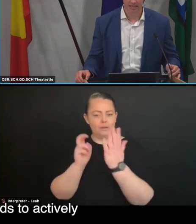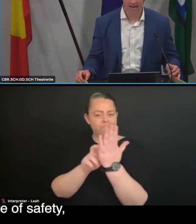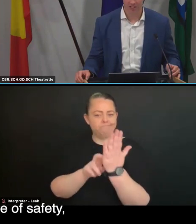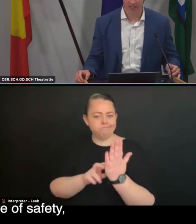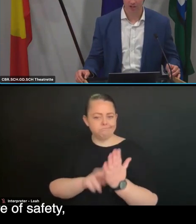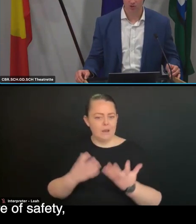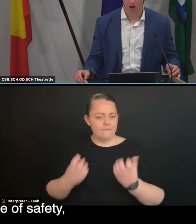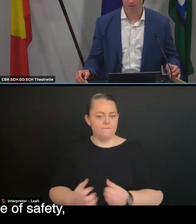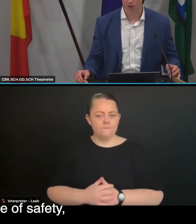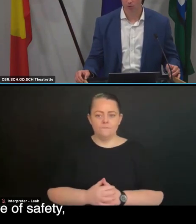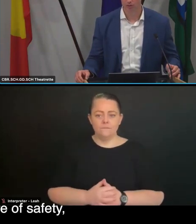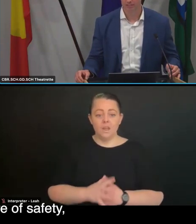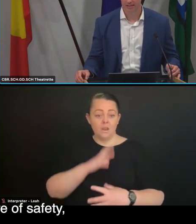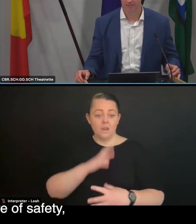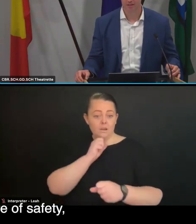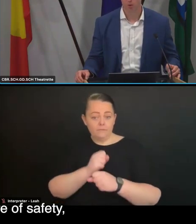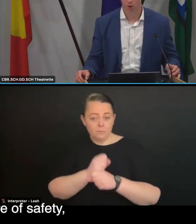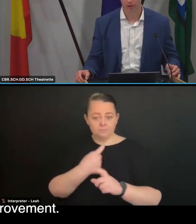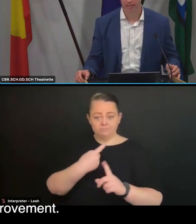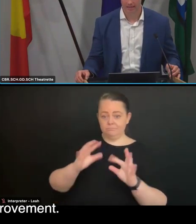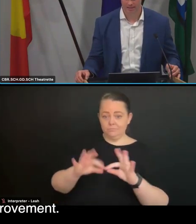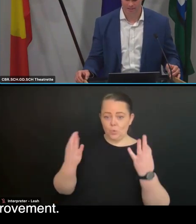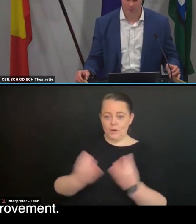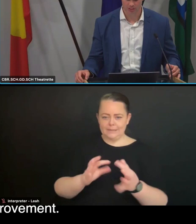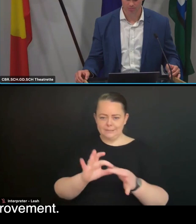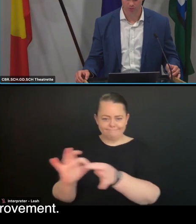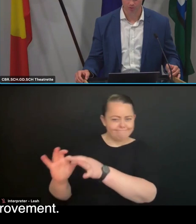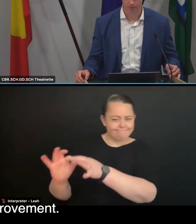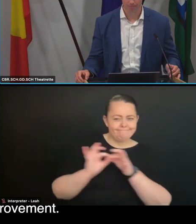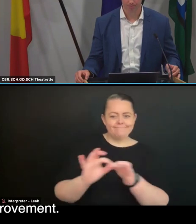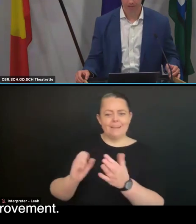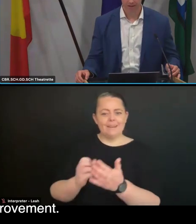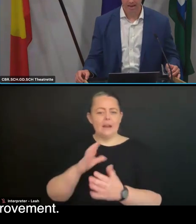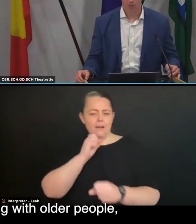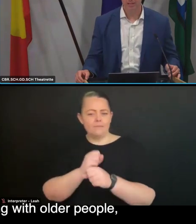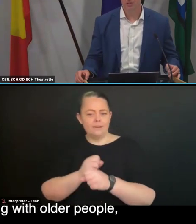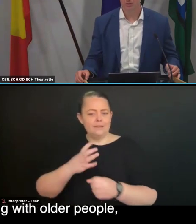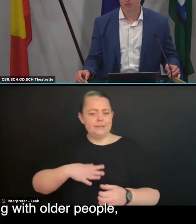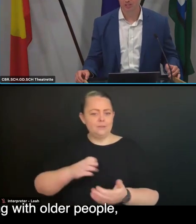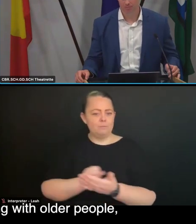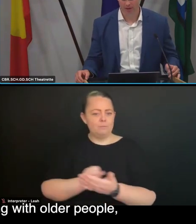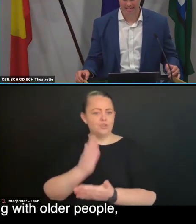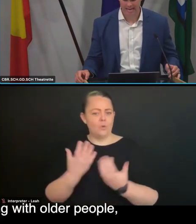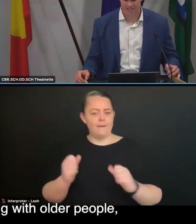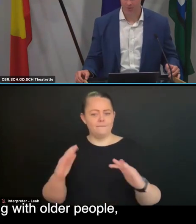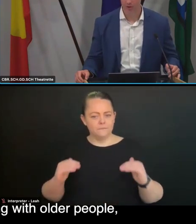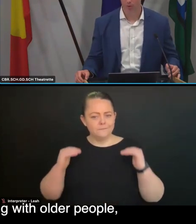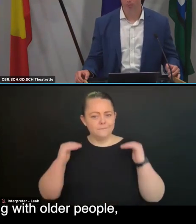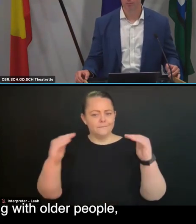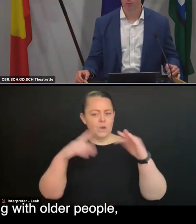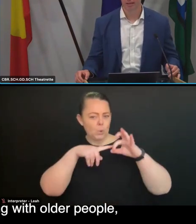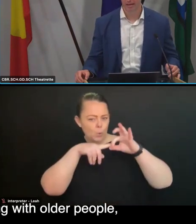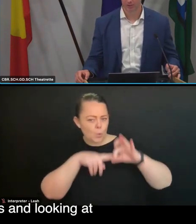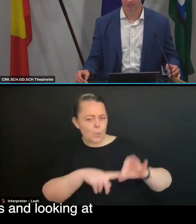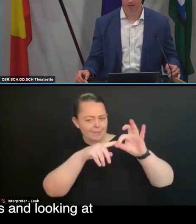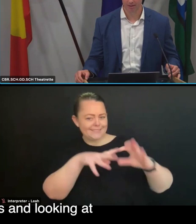actively engage in and drive a culture of safety, quality and continuous improvement. How it needs to do this is by engaging with